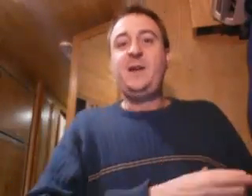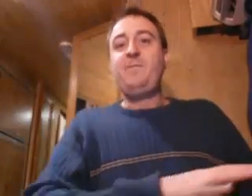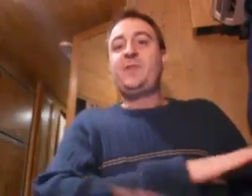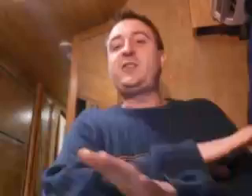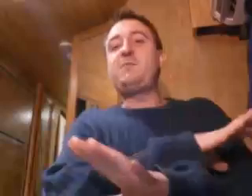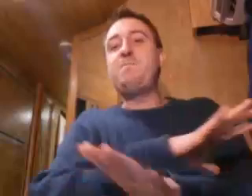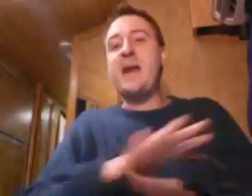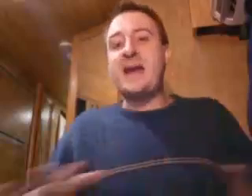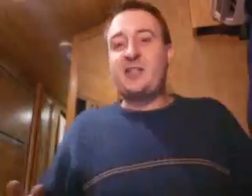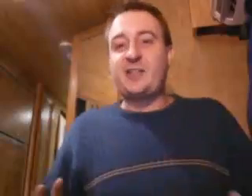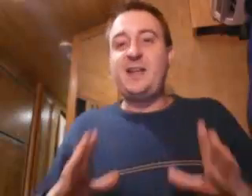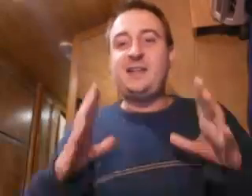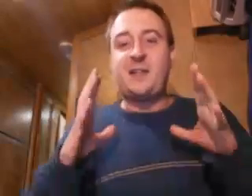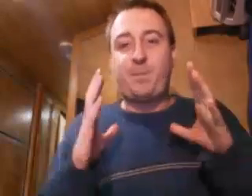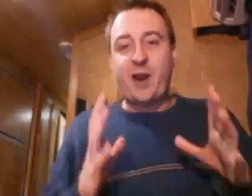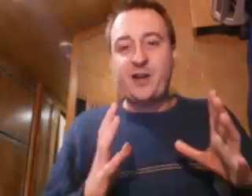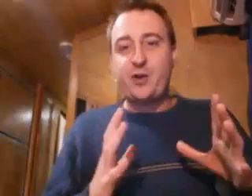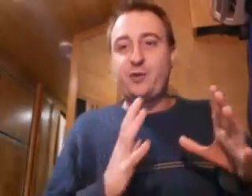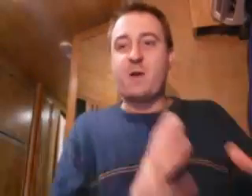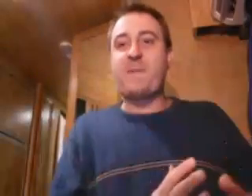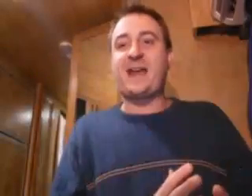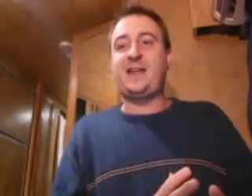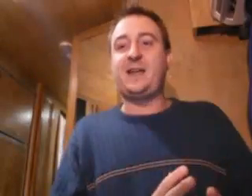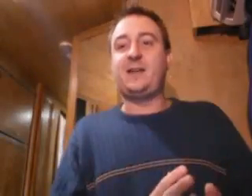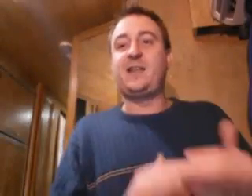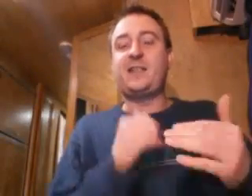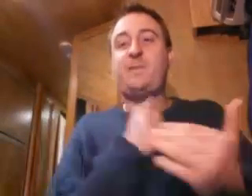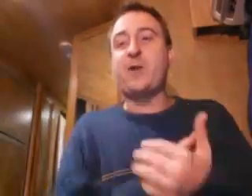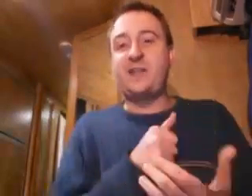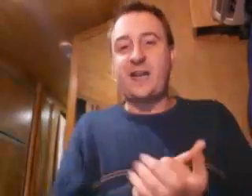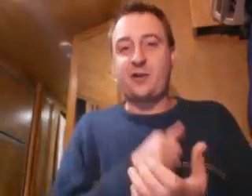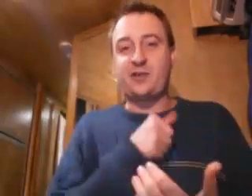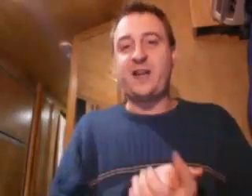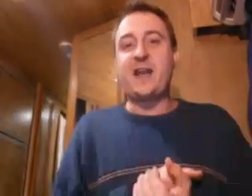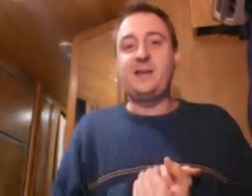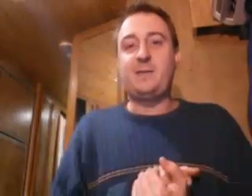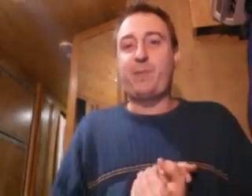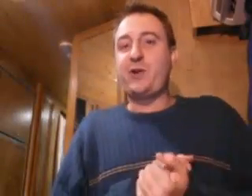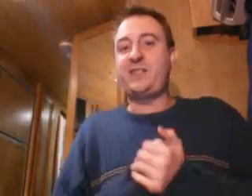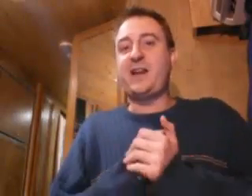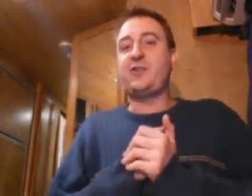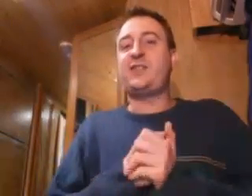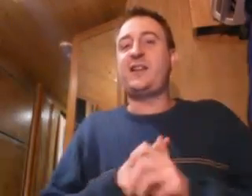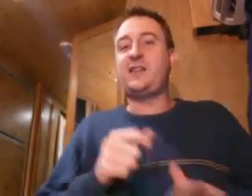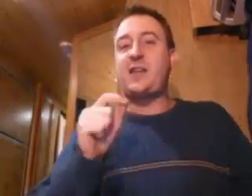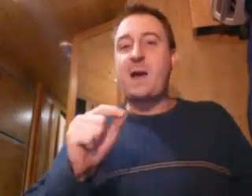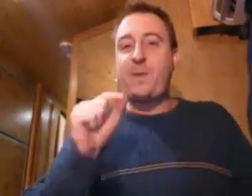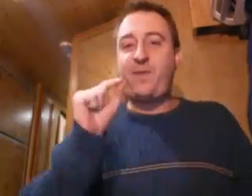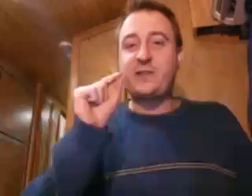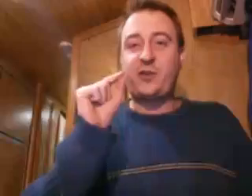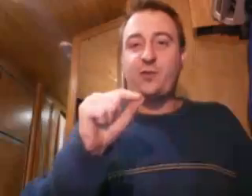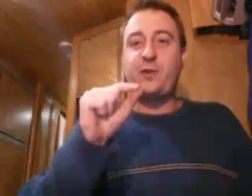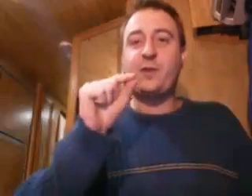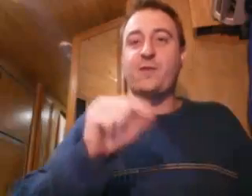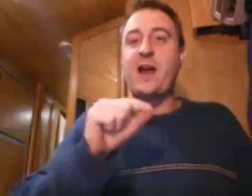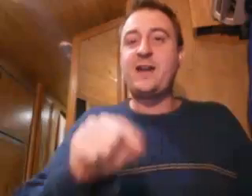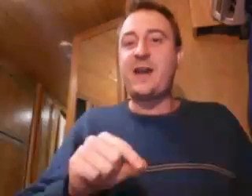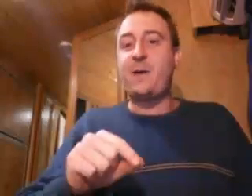smashes. He's the brand new comeback kid. This is Bernie Sanders' night. Bernie Sanders is at the top of his career right now,